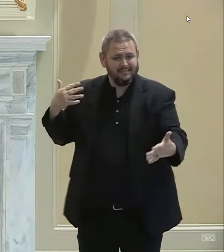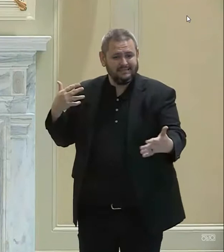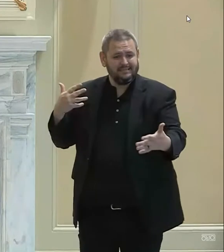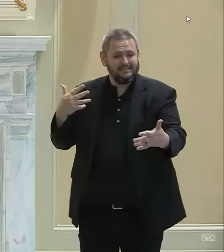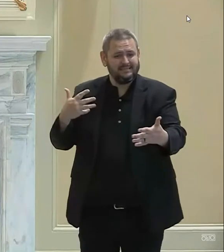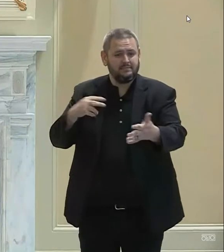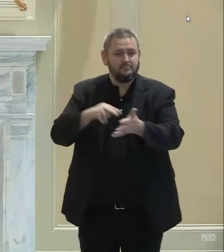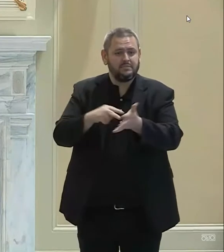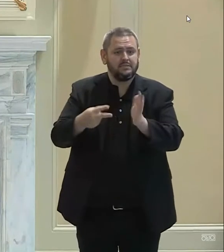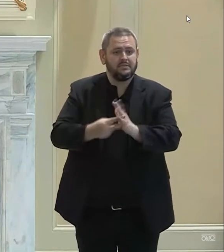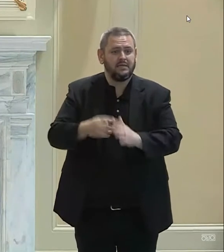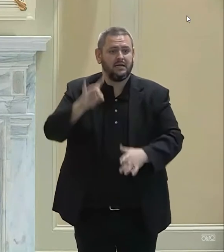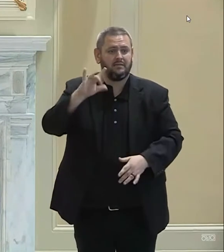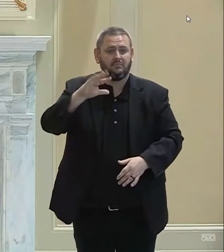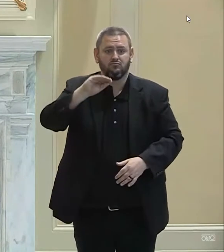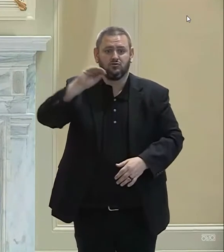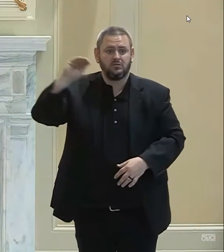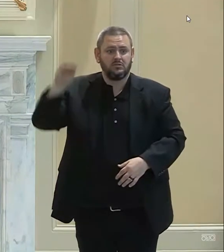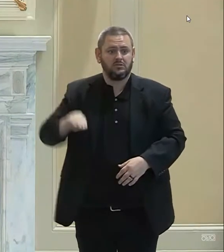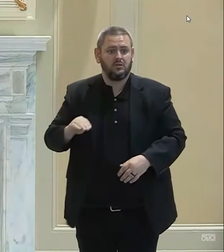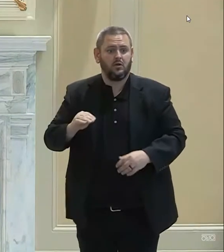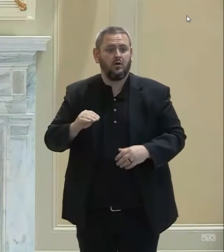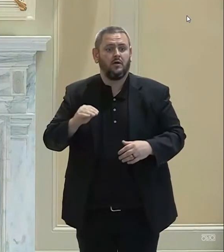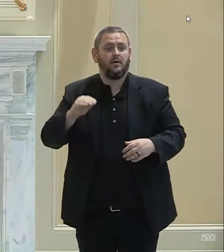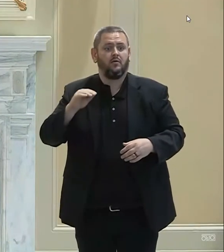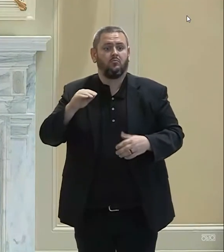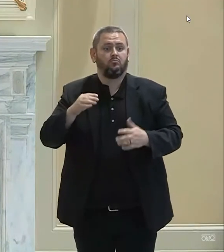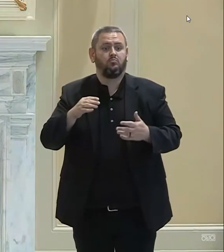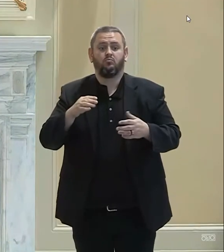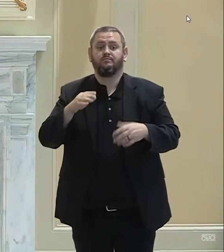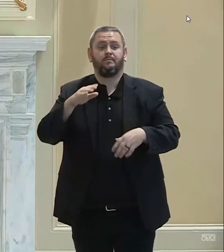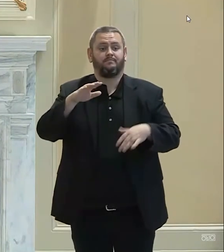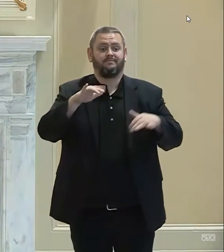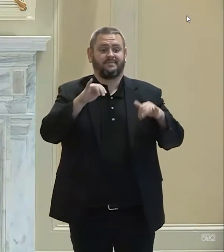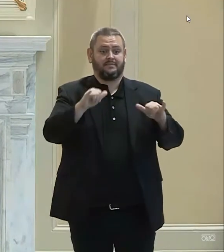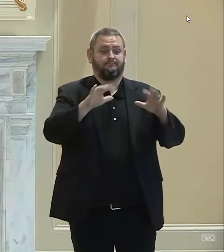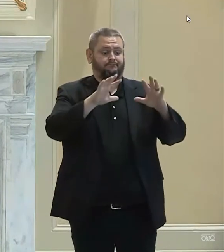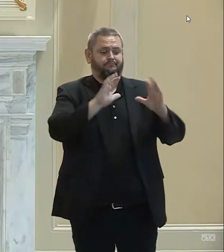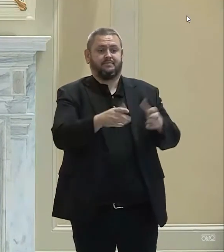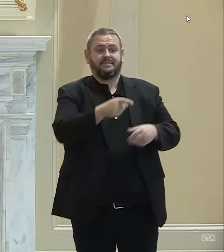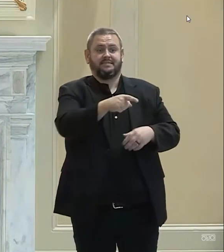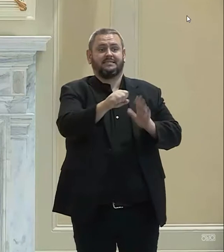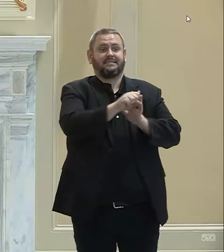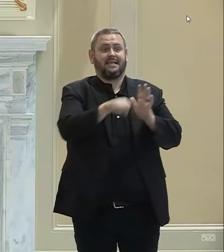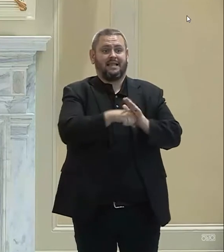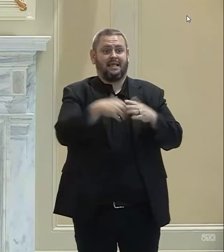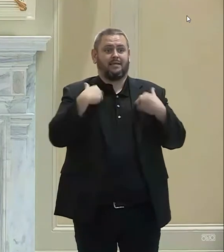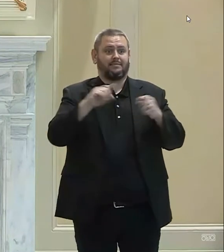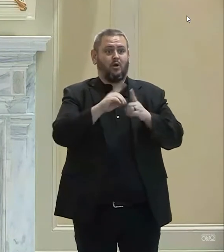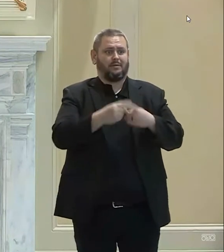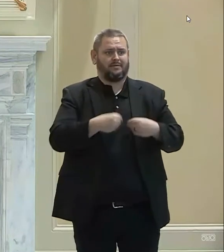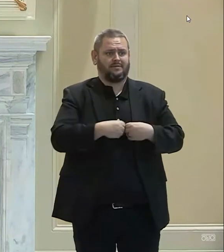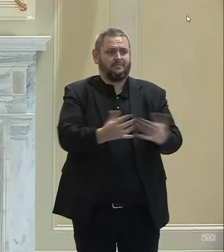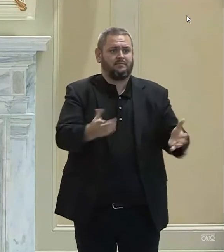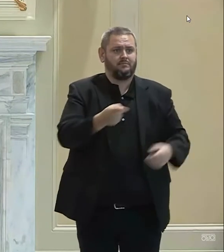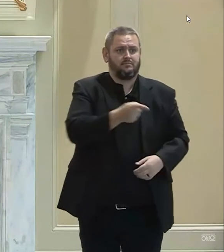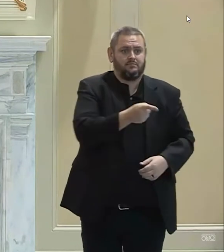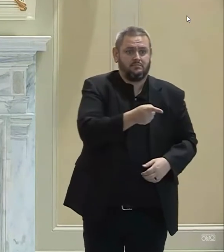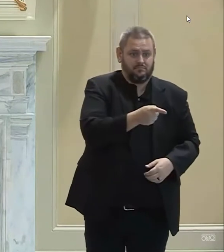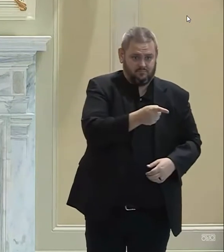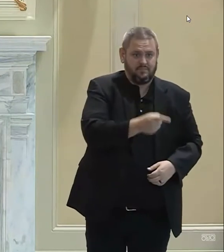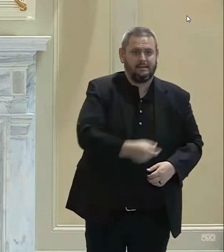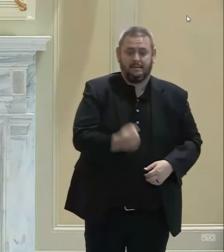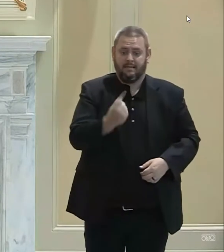those doses have come through our state and local health departments. 11% came